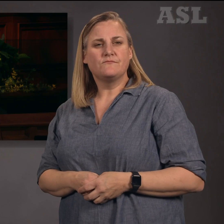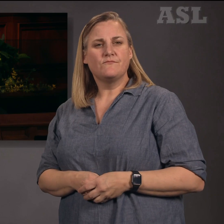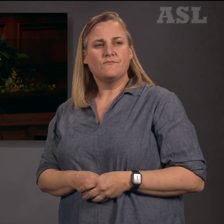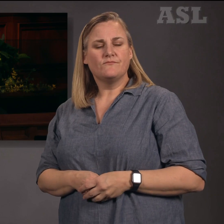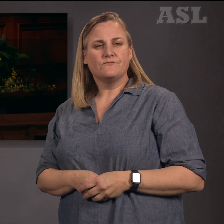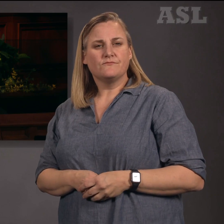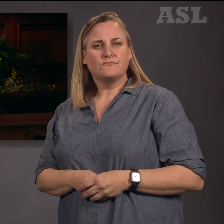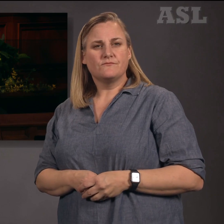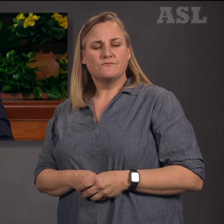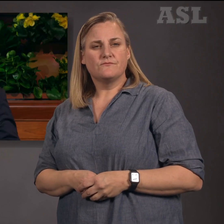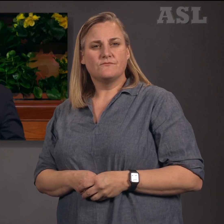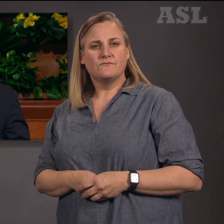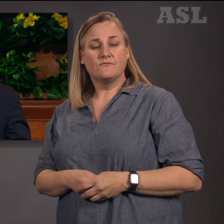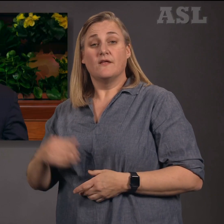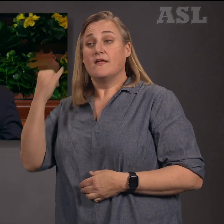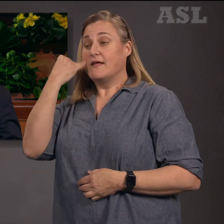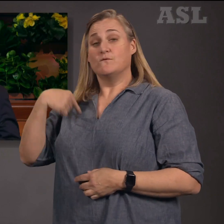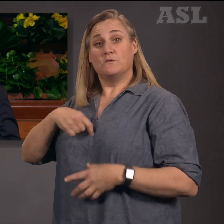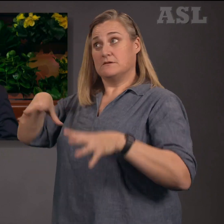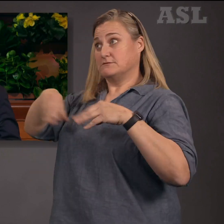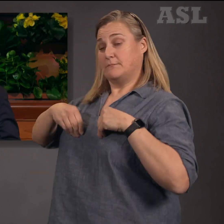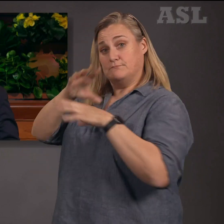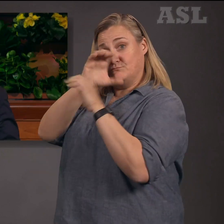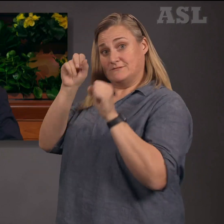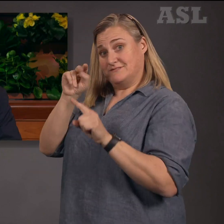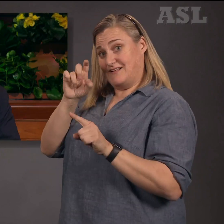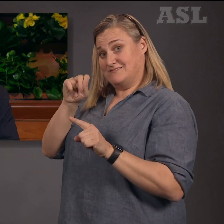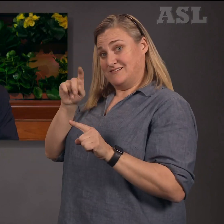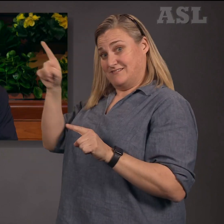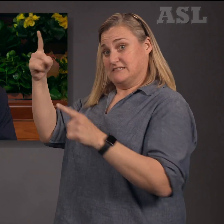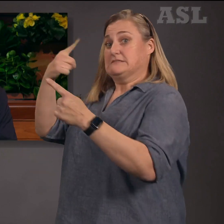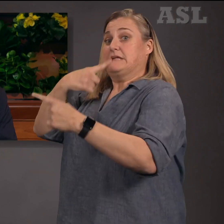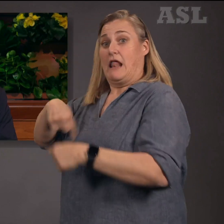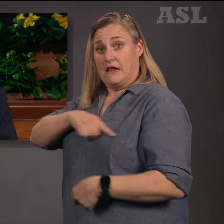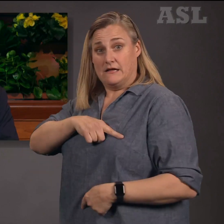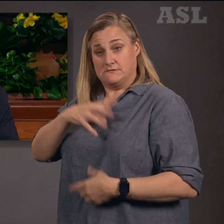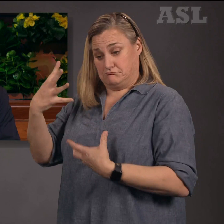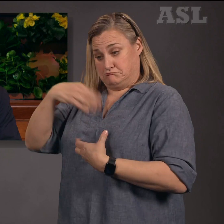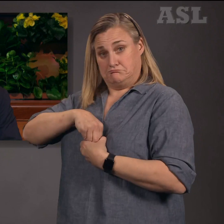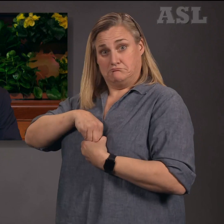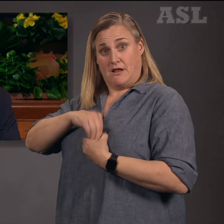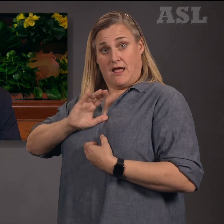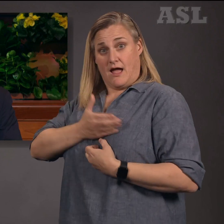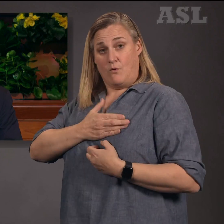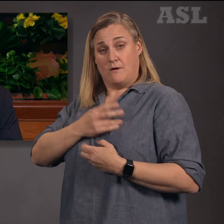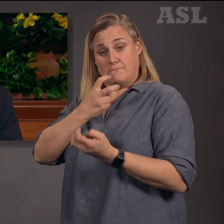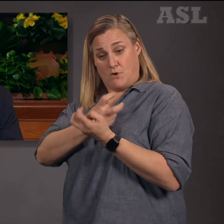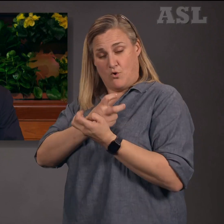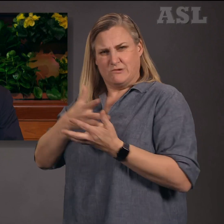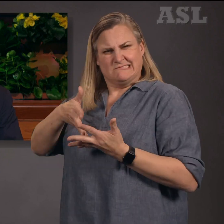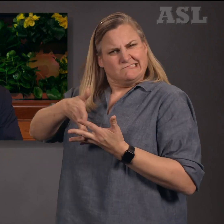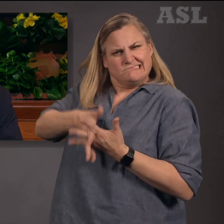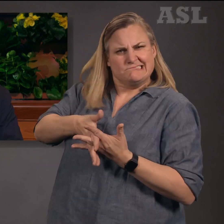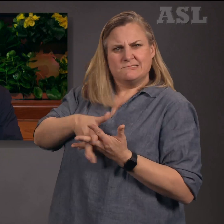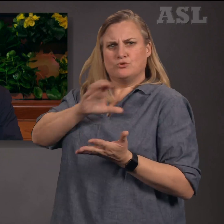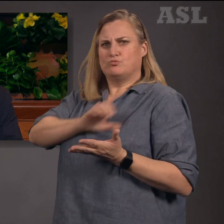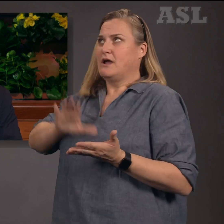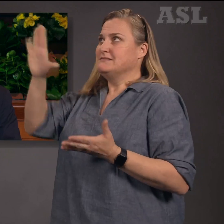Brothers and sisters, if we are to accept President Nelson's invitation to have the doctrine of Christ